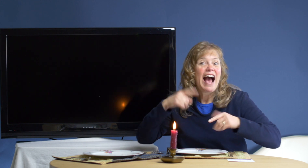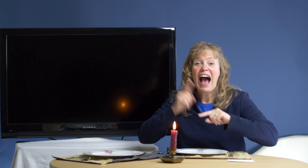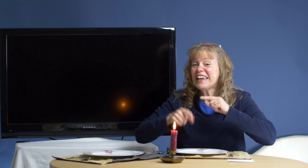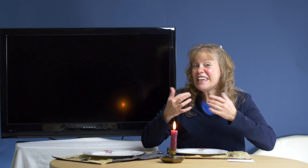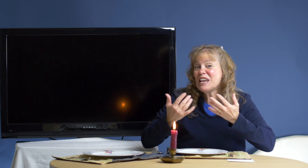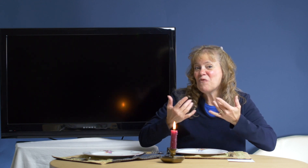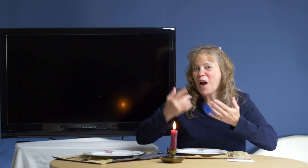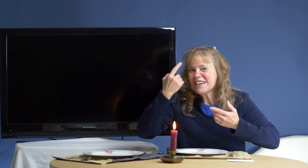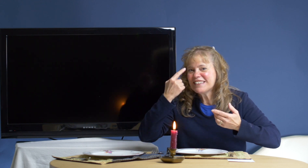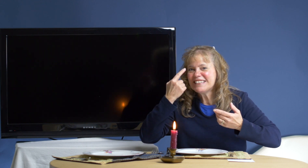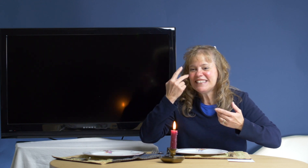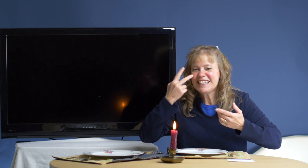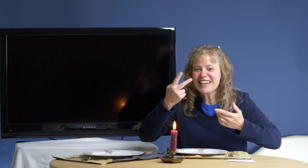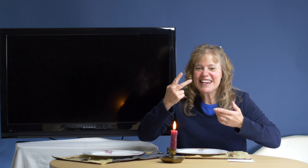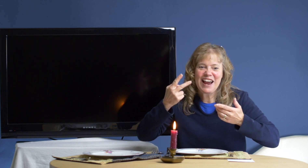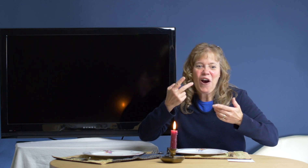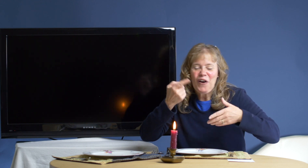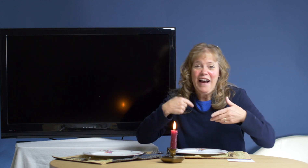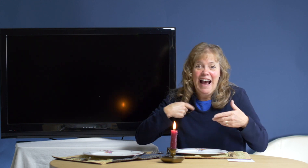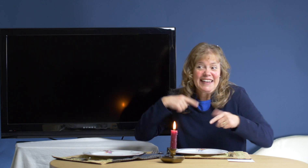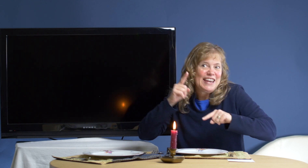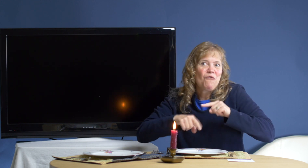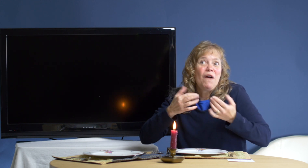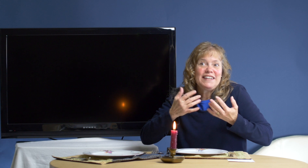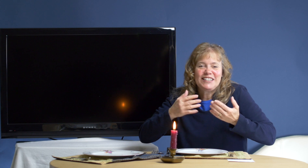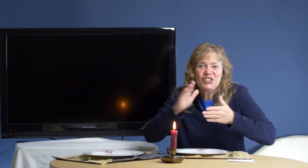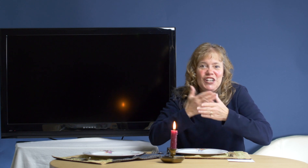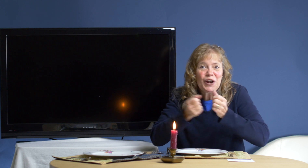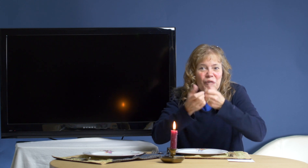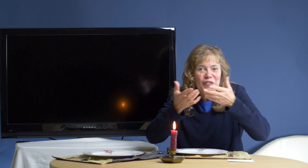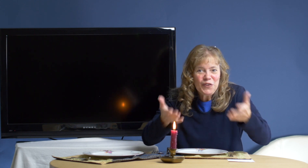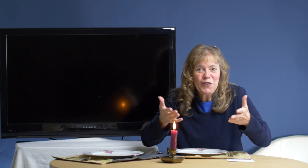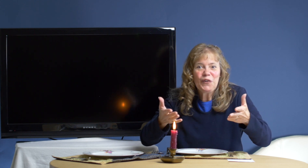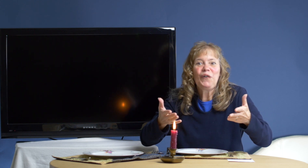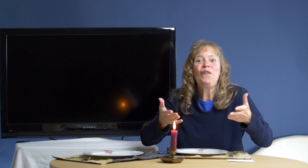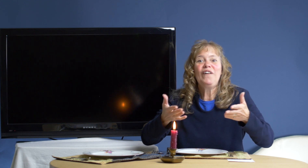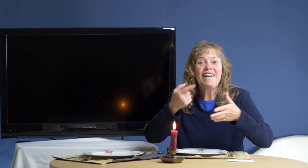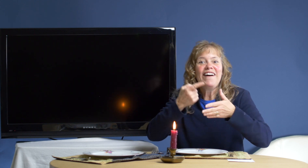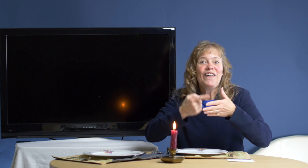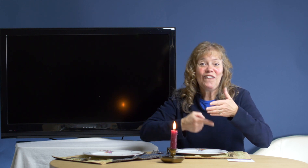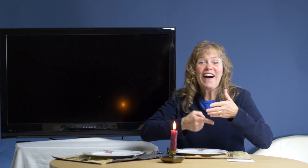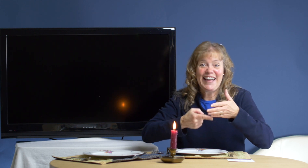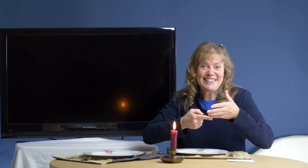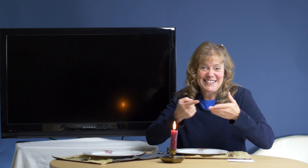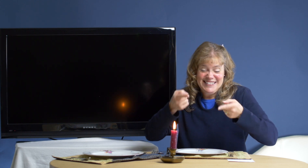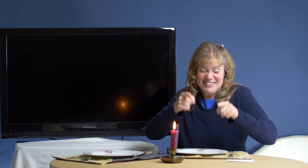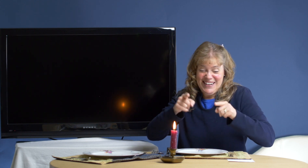I can't wait to see, I can't wait to share with you what is going to